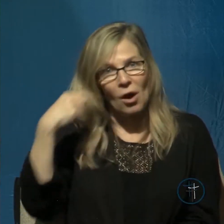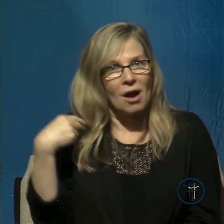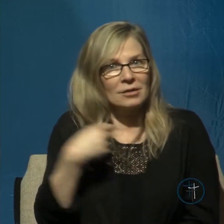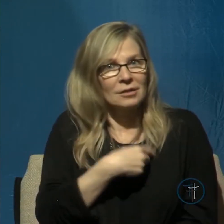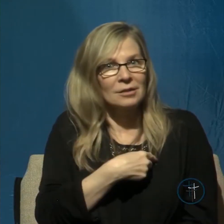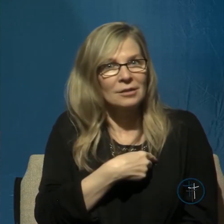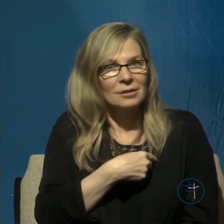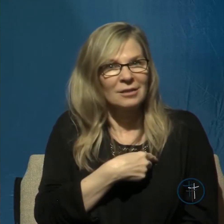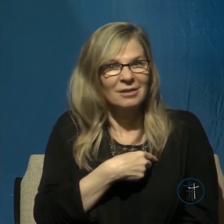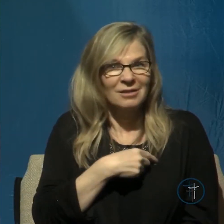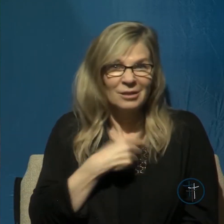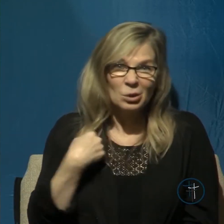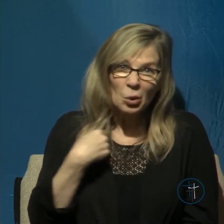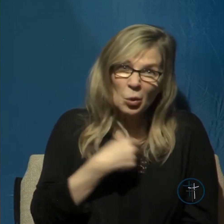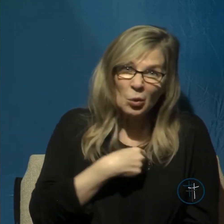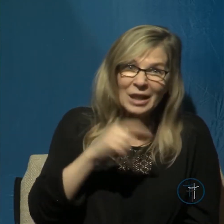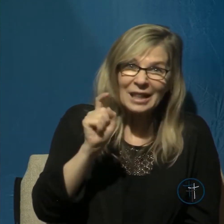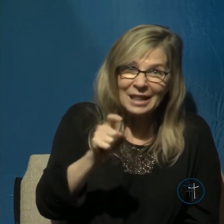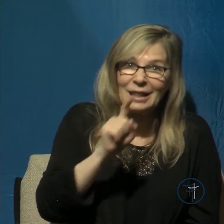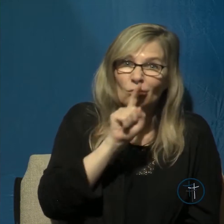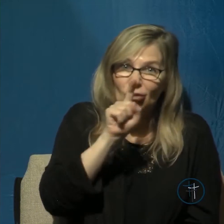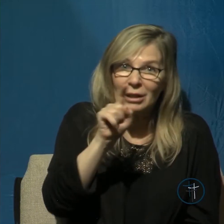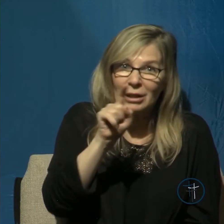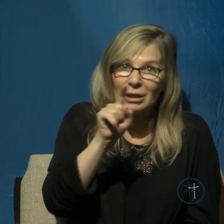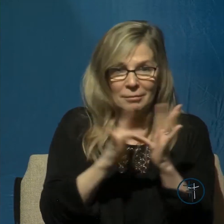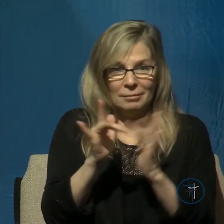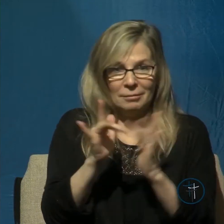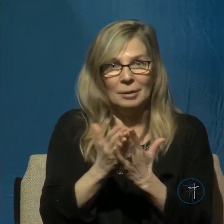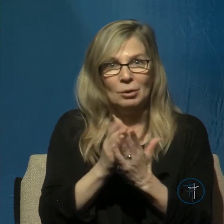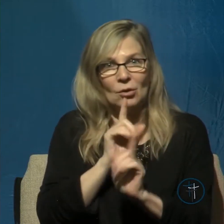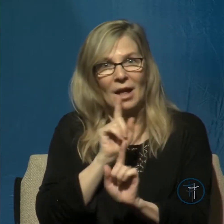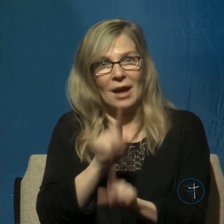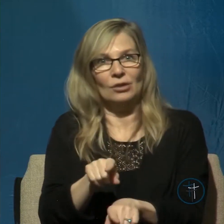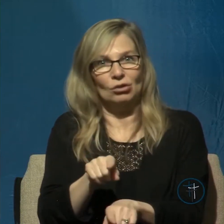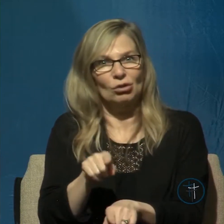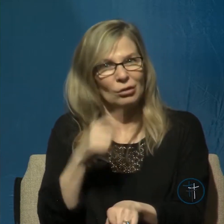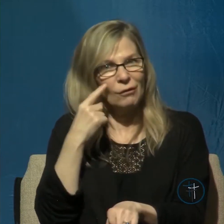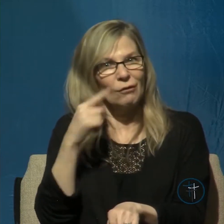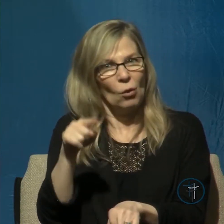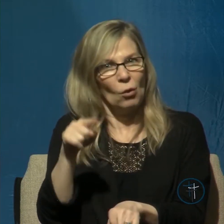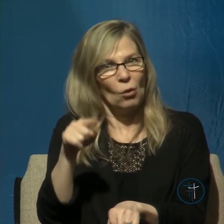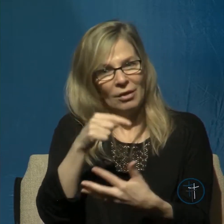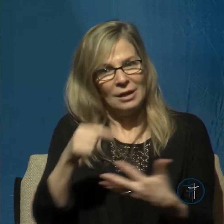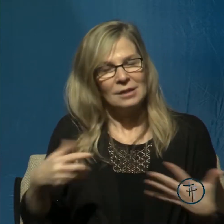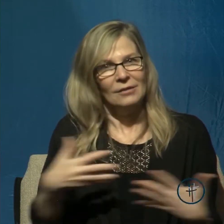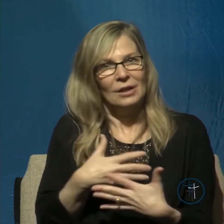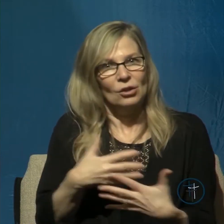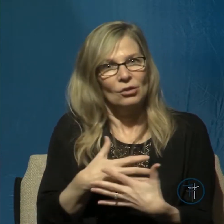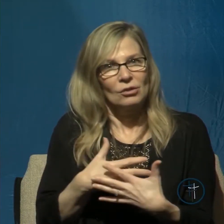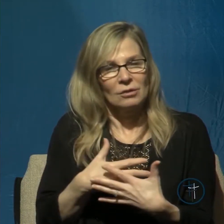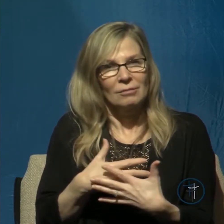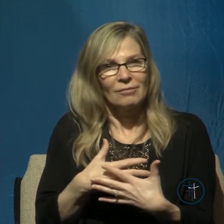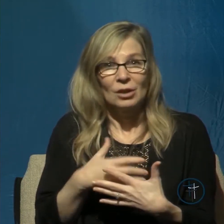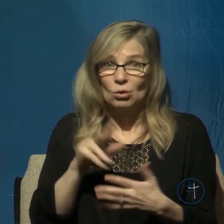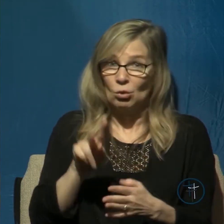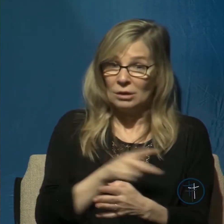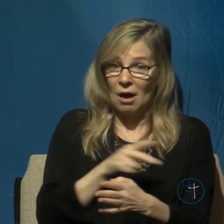very real biblical answers for these fears. And that's why Psalm 27 is so significant. It's just so